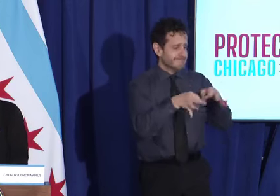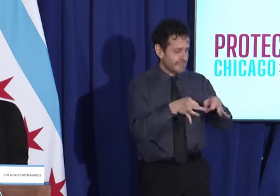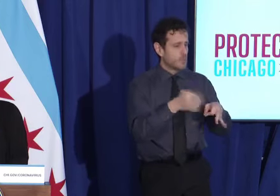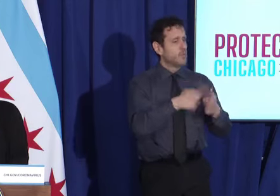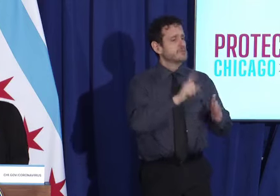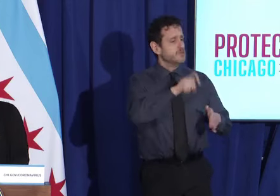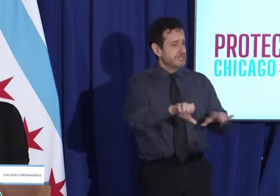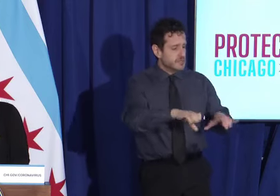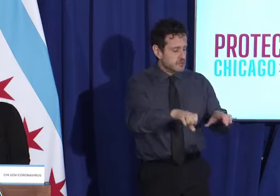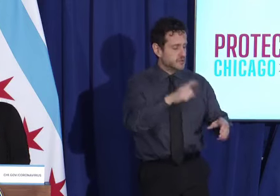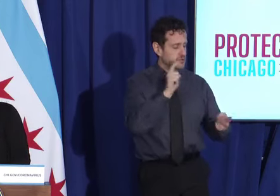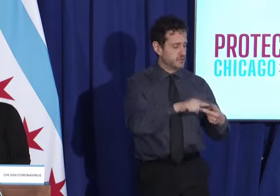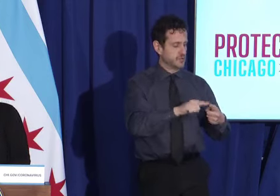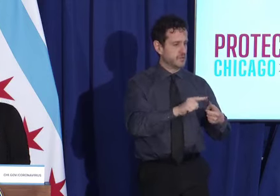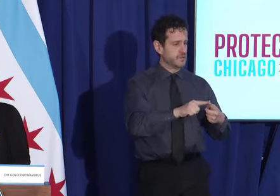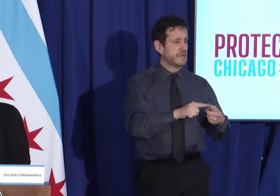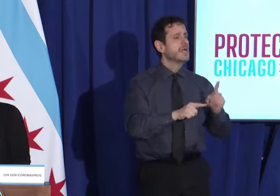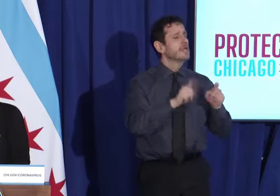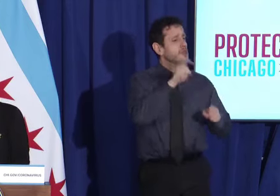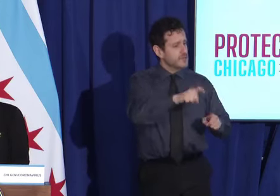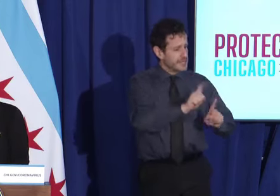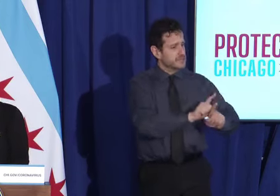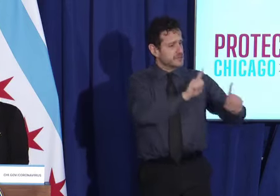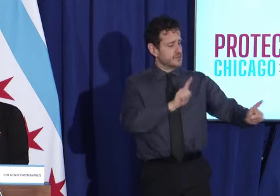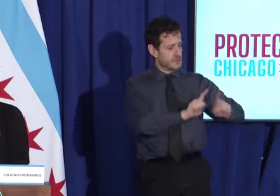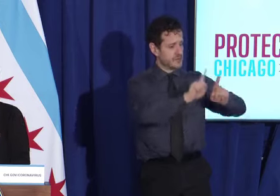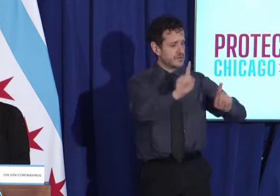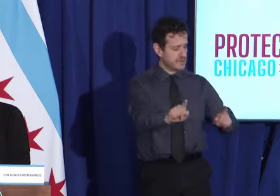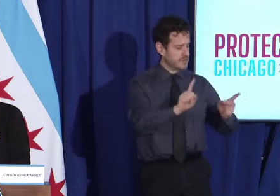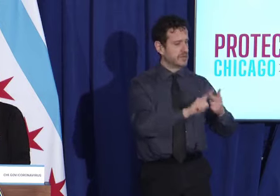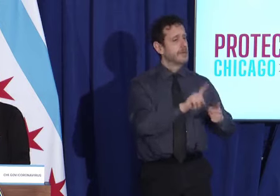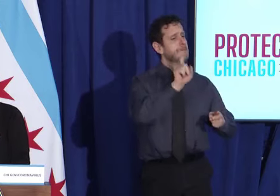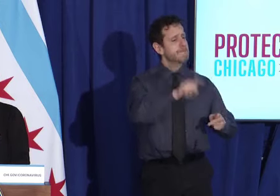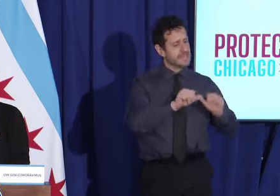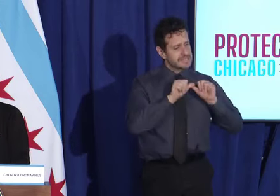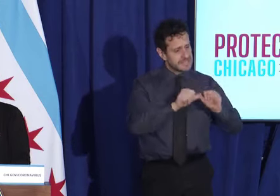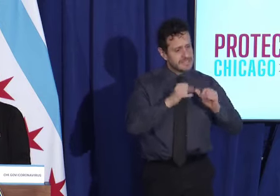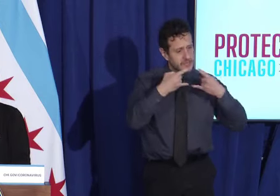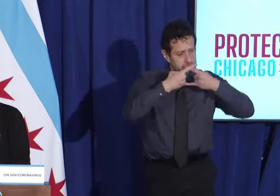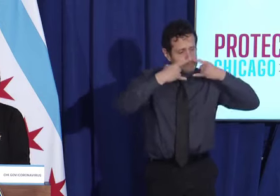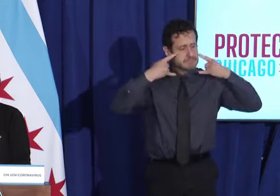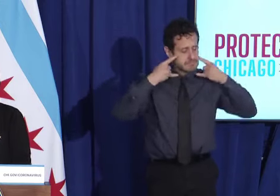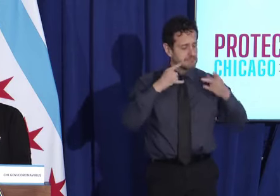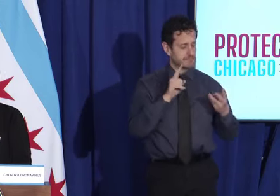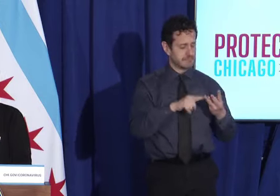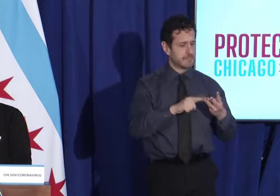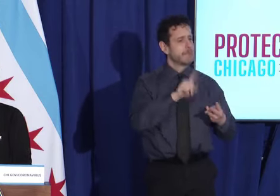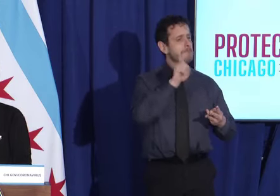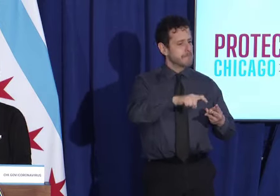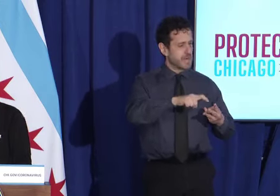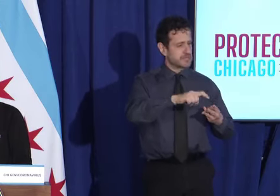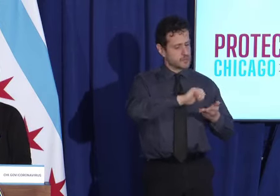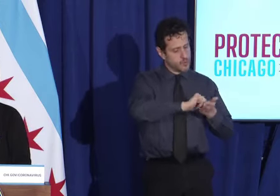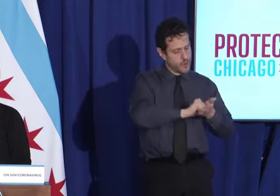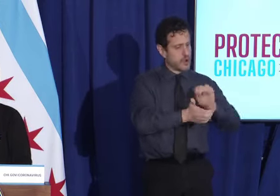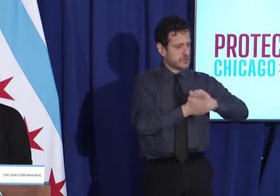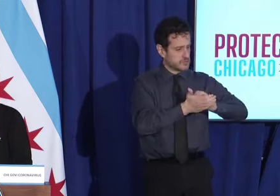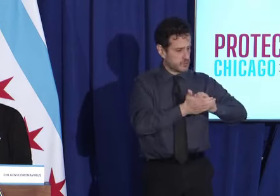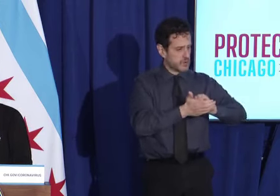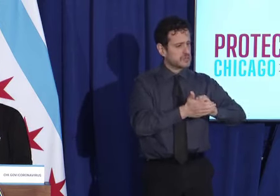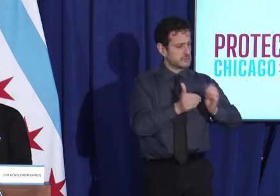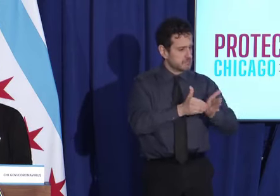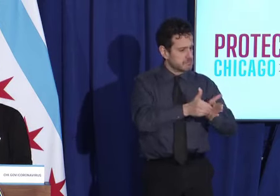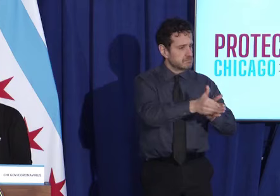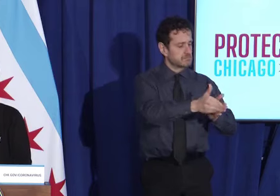maintaining social distance, wearing wearing our face covering, washing our hands, staying